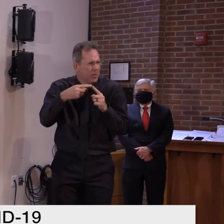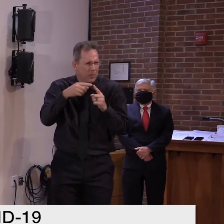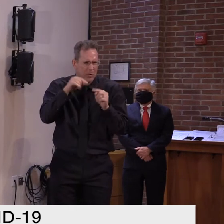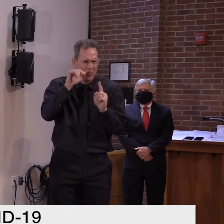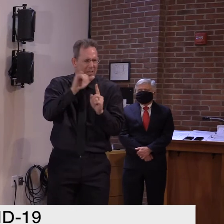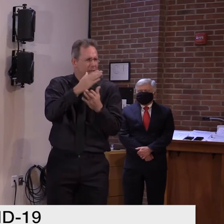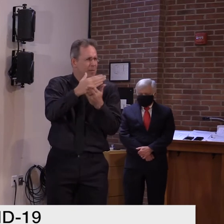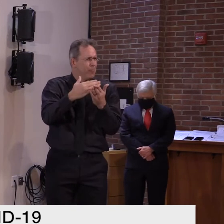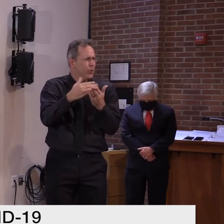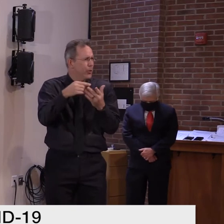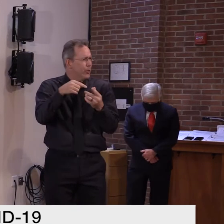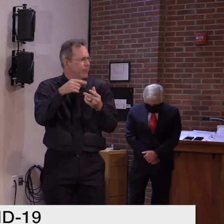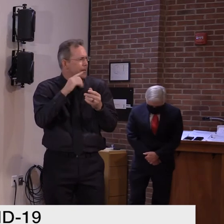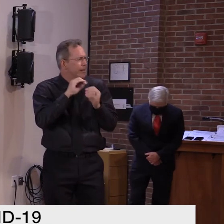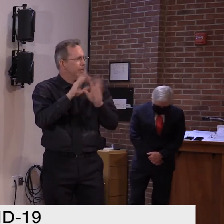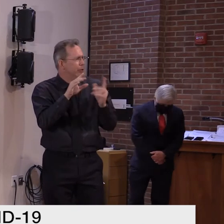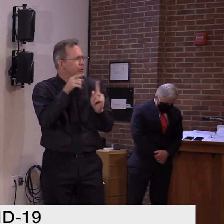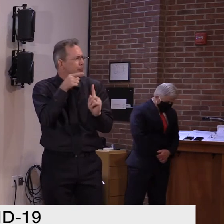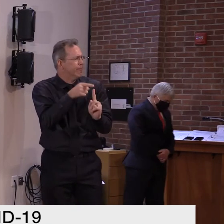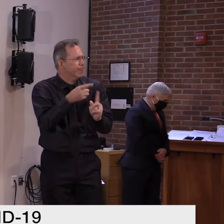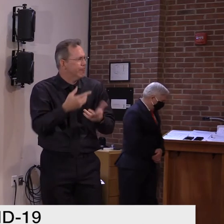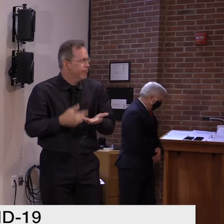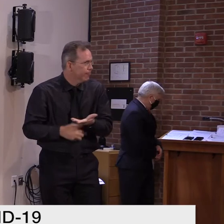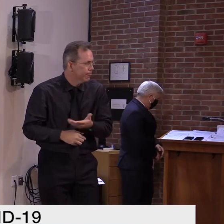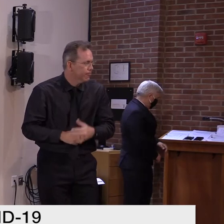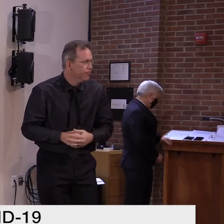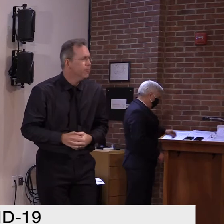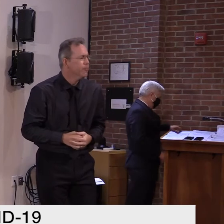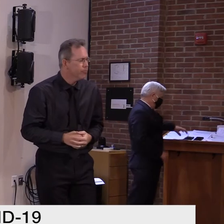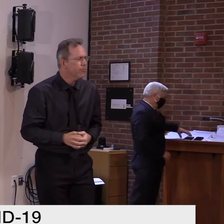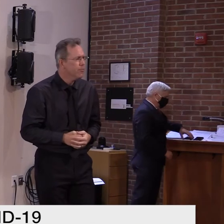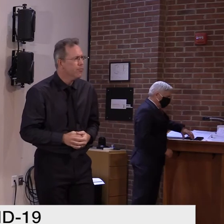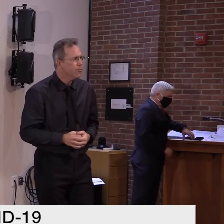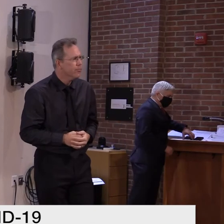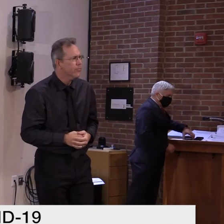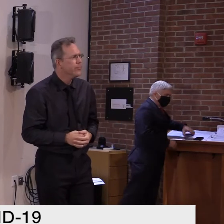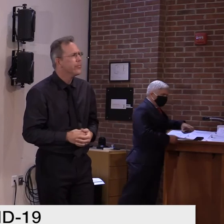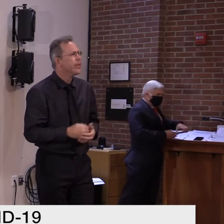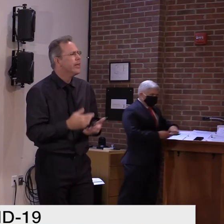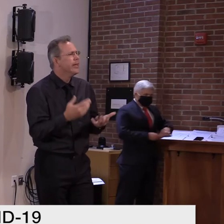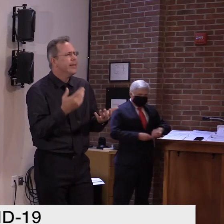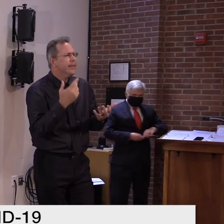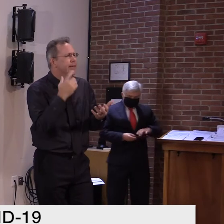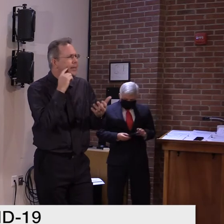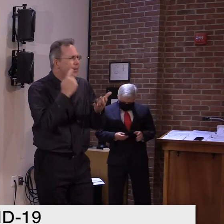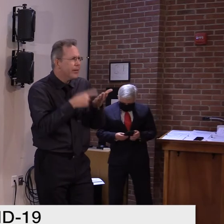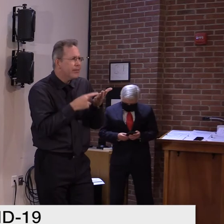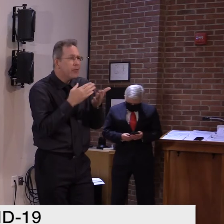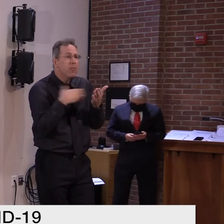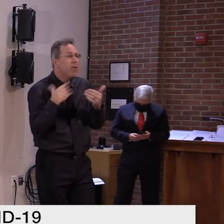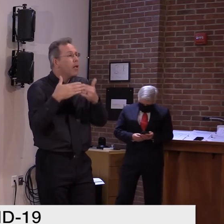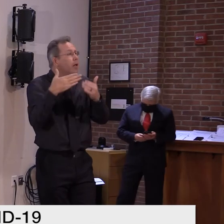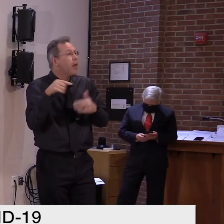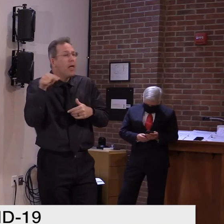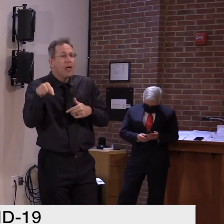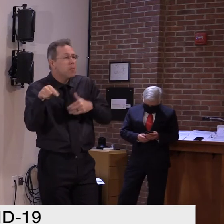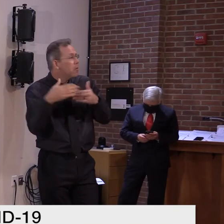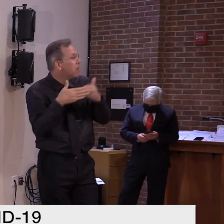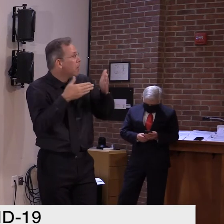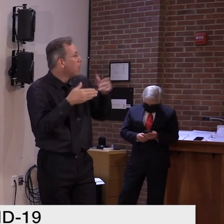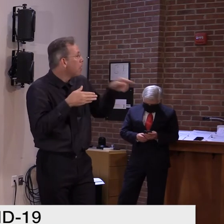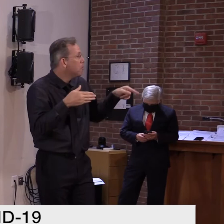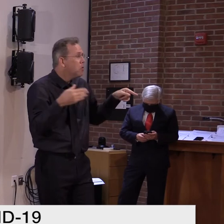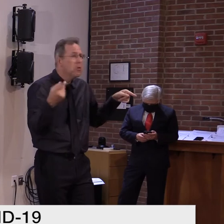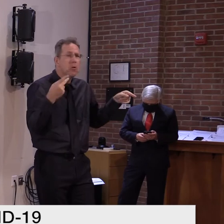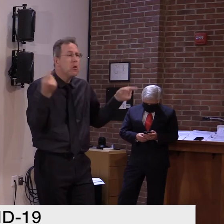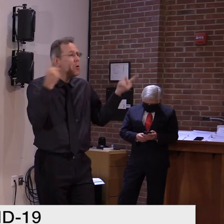Um, since people might have some questions about whether they can go for a walk with somebody or see the people in the trusted household that they have been